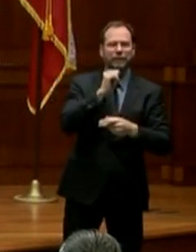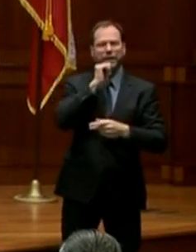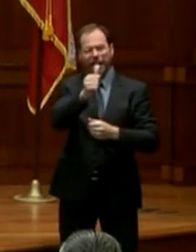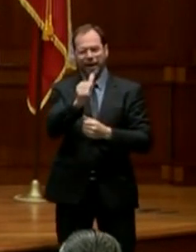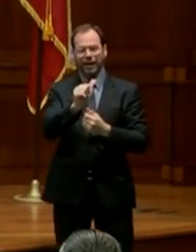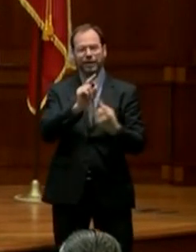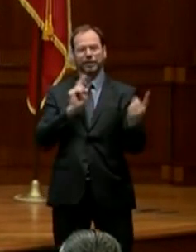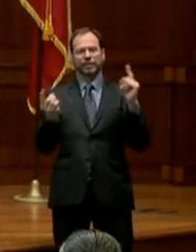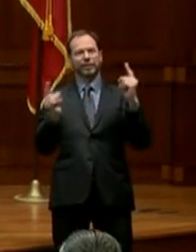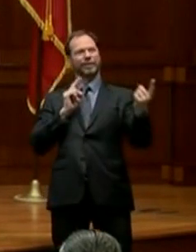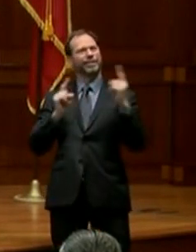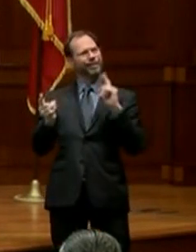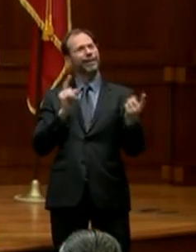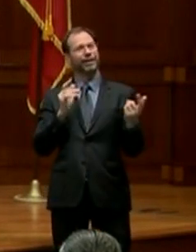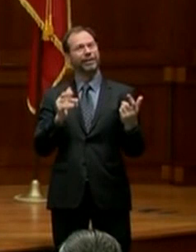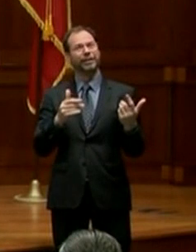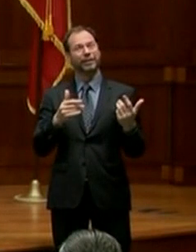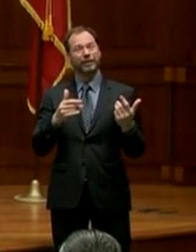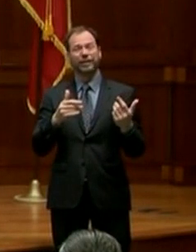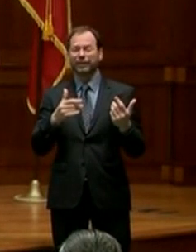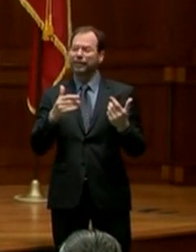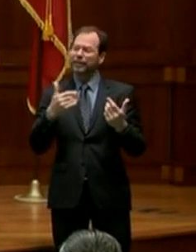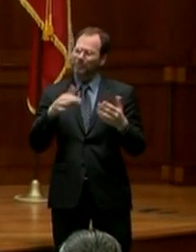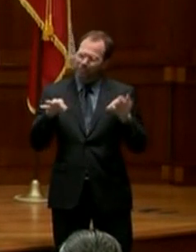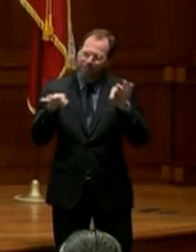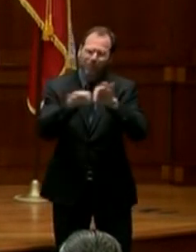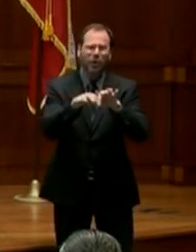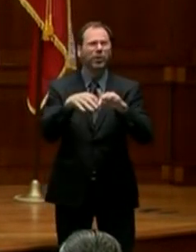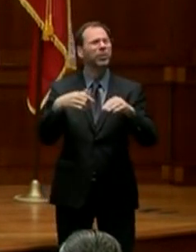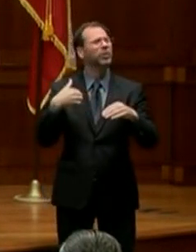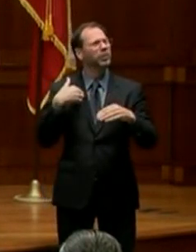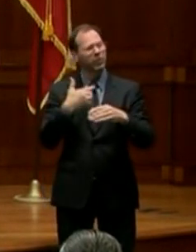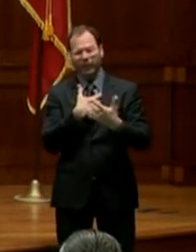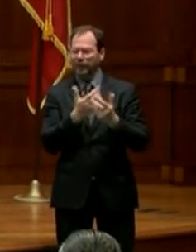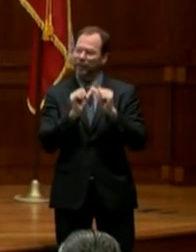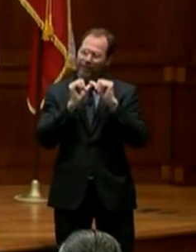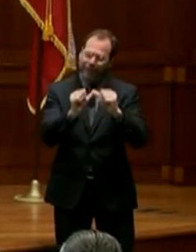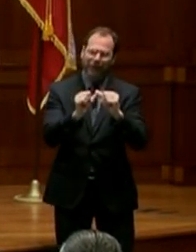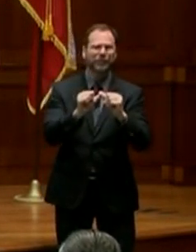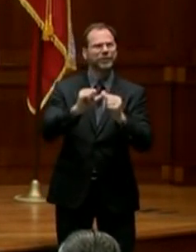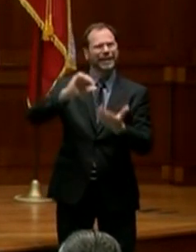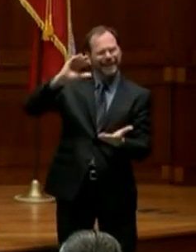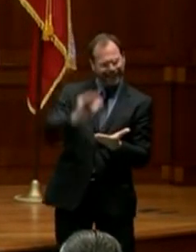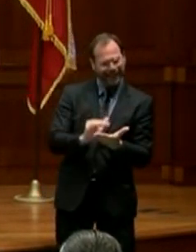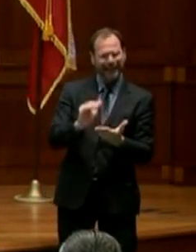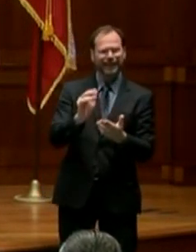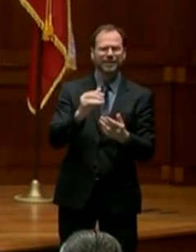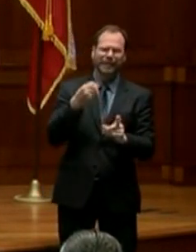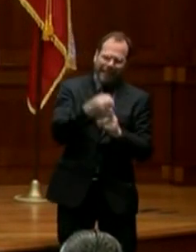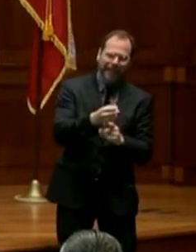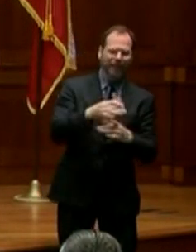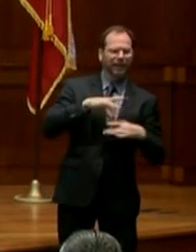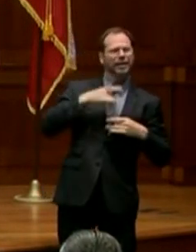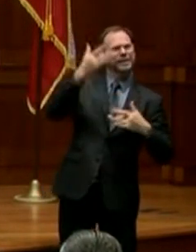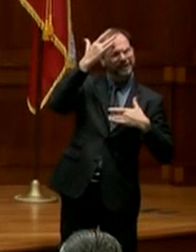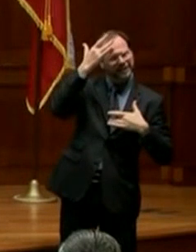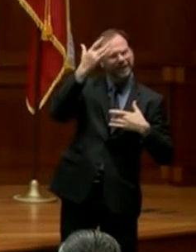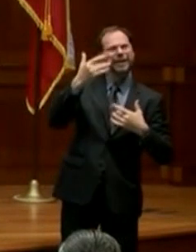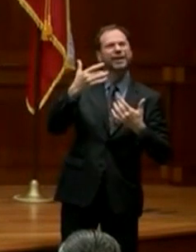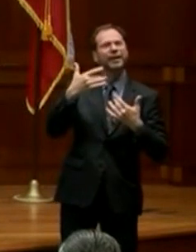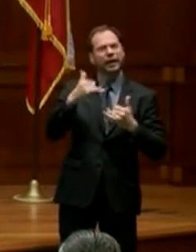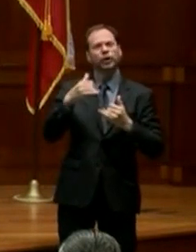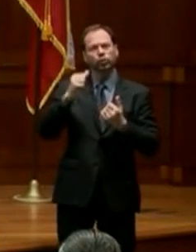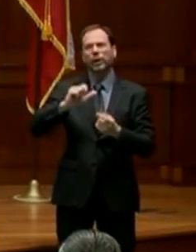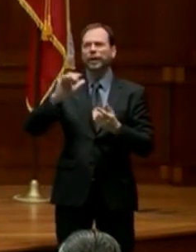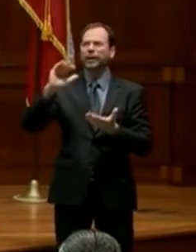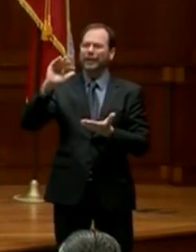employing right now. It is essential that we do more to reduce the number of people that test positive as well as do more to